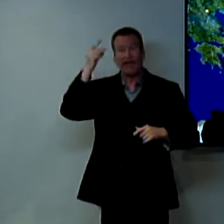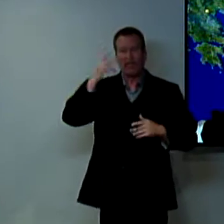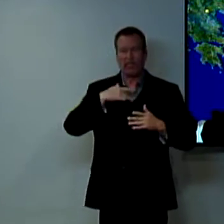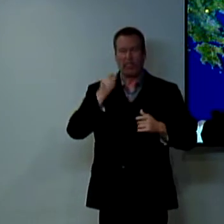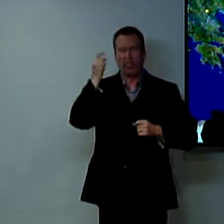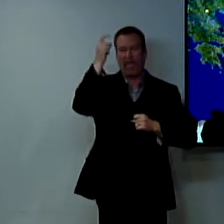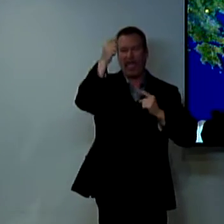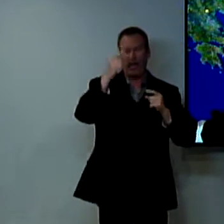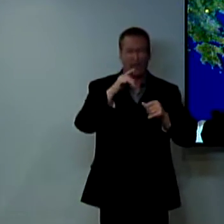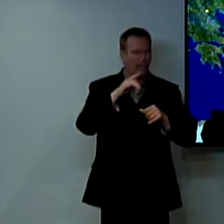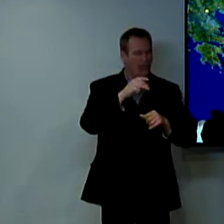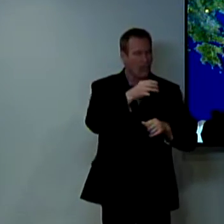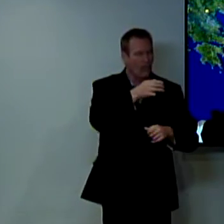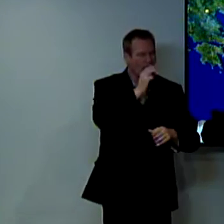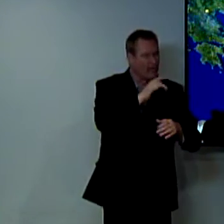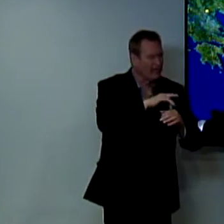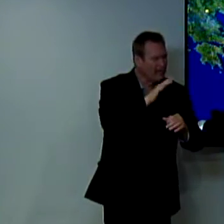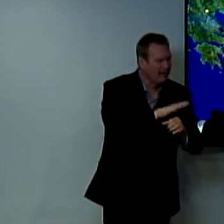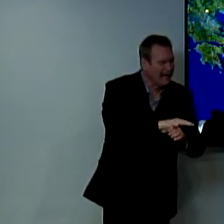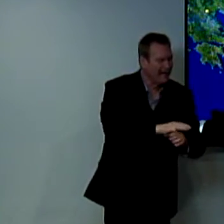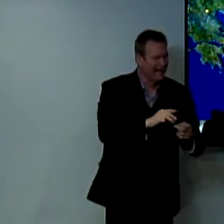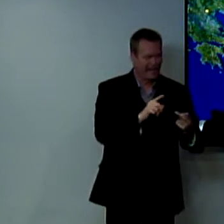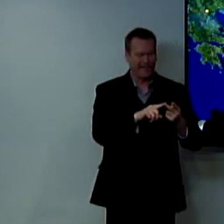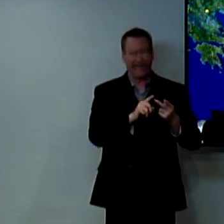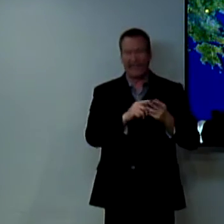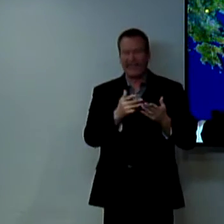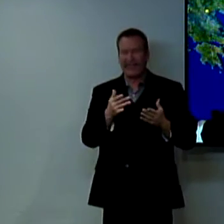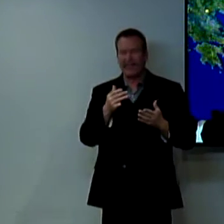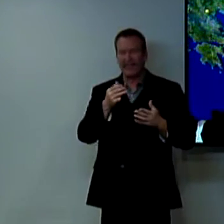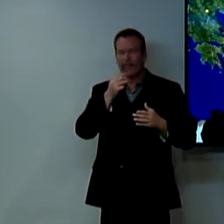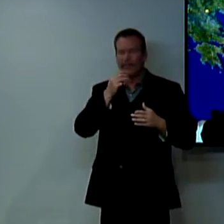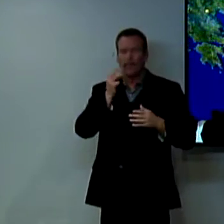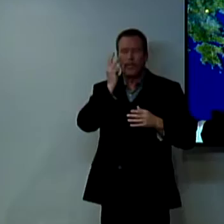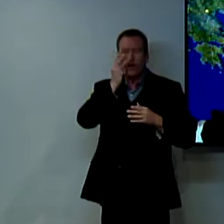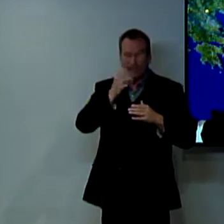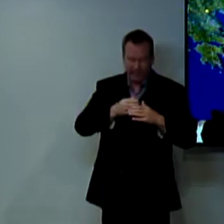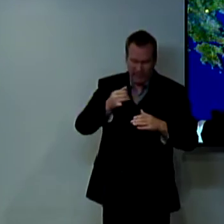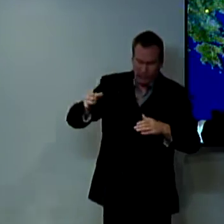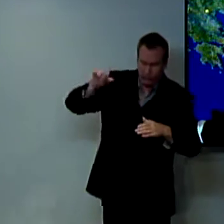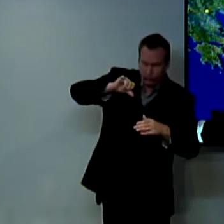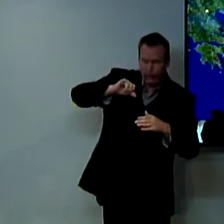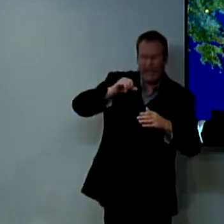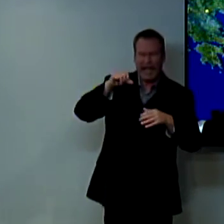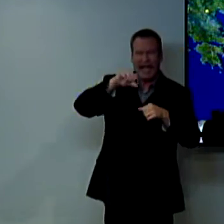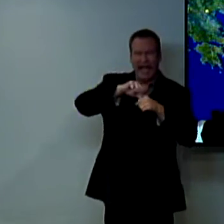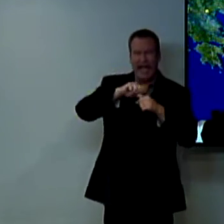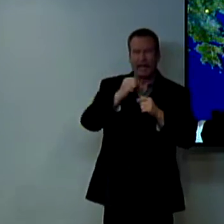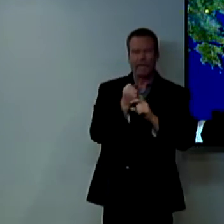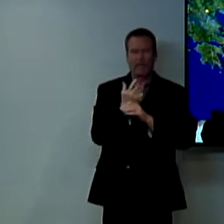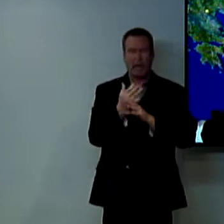in riots in different places people take cans and bottles and they